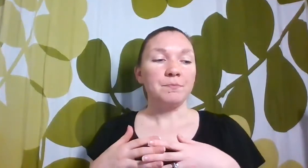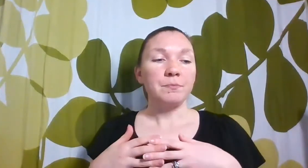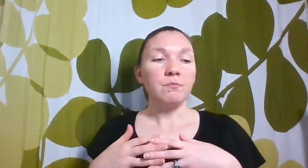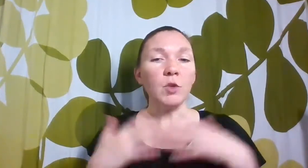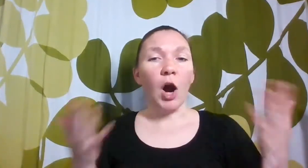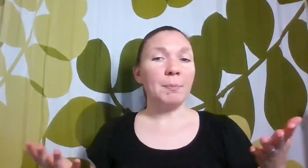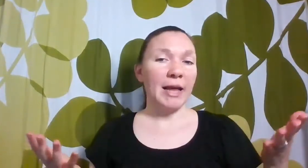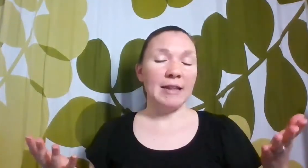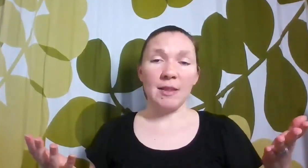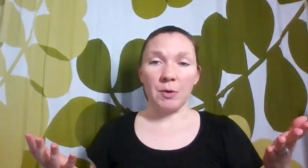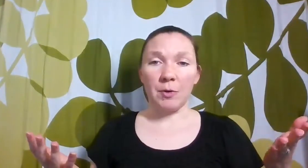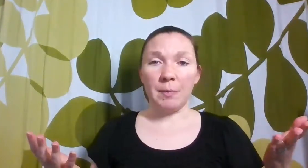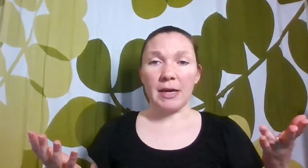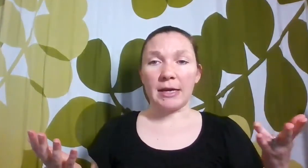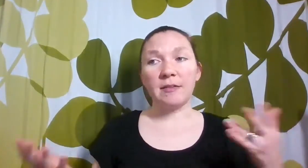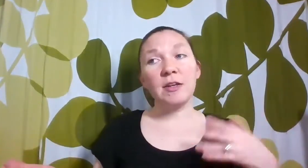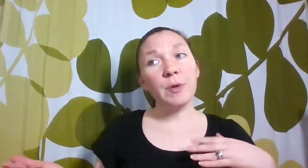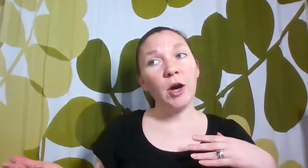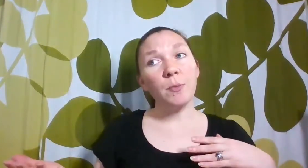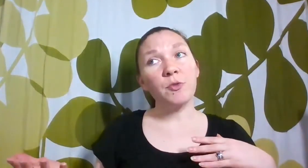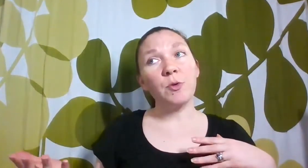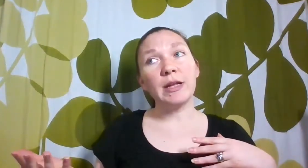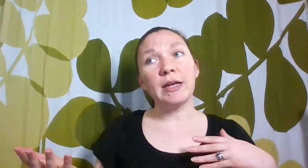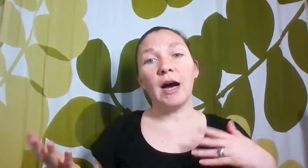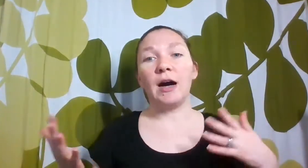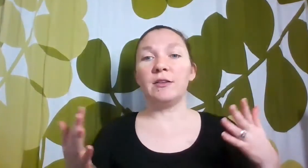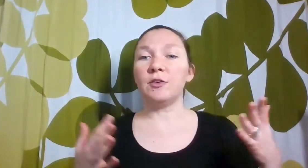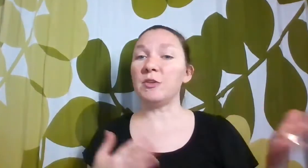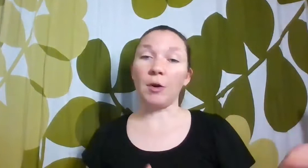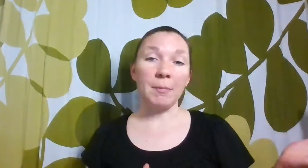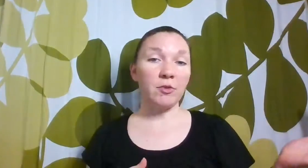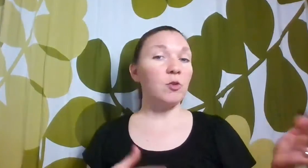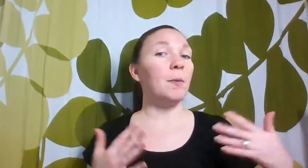feedback. Our plan is that we will be continuing homeschooling until we start middle school.